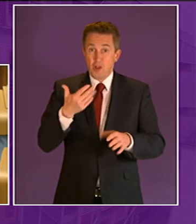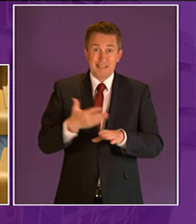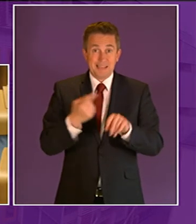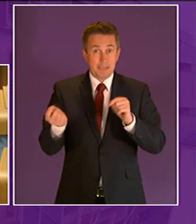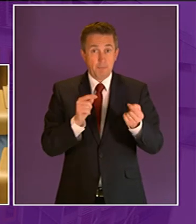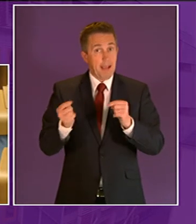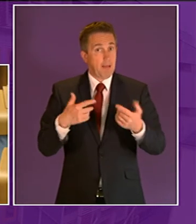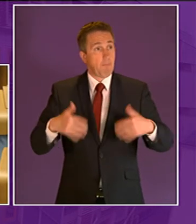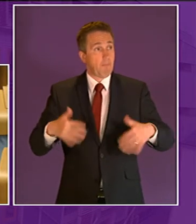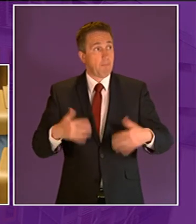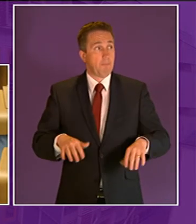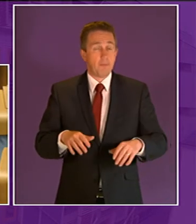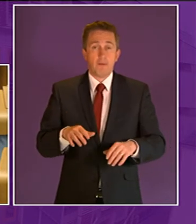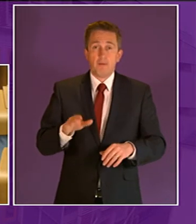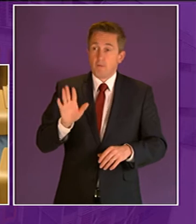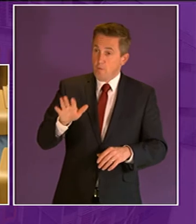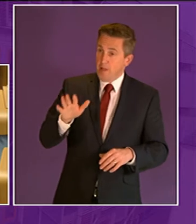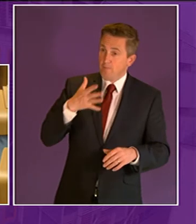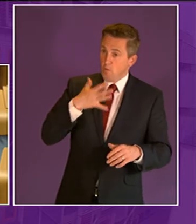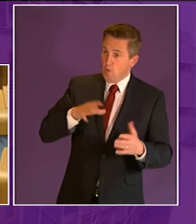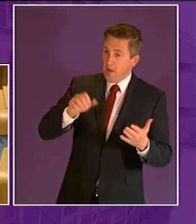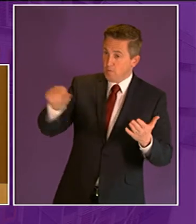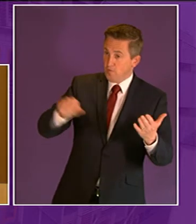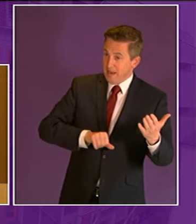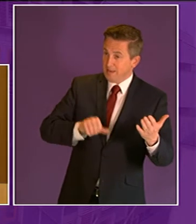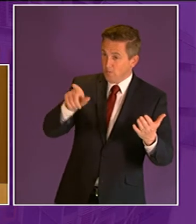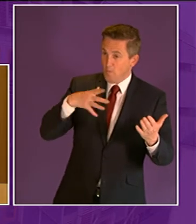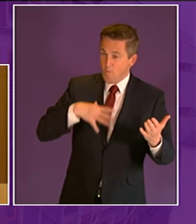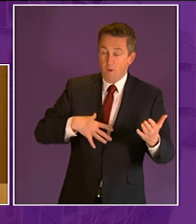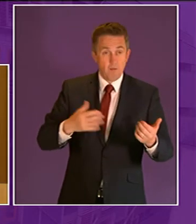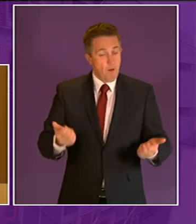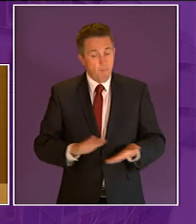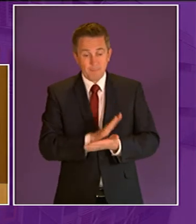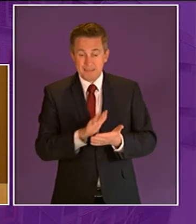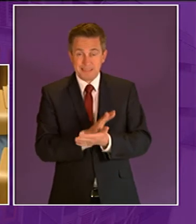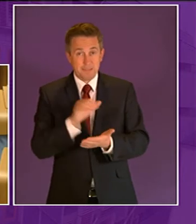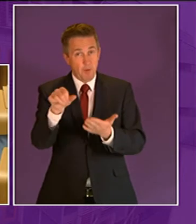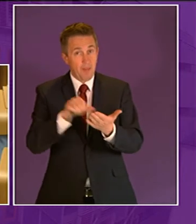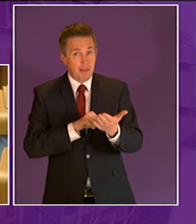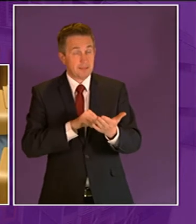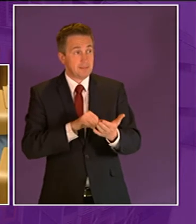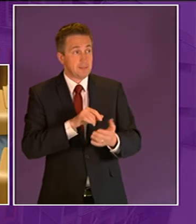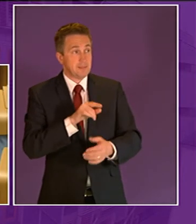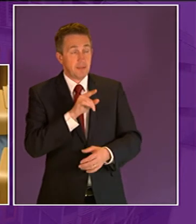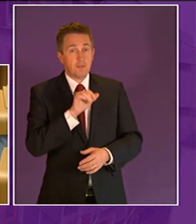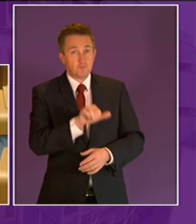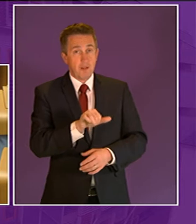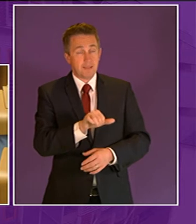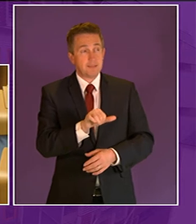most people are well i can drop you down the list if you wish no no i'm very very grateful although as mr whittle pointed out i think it is more a reflection